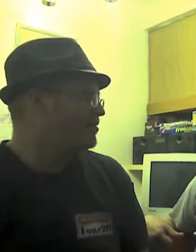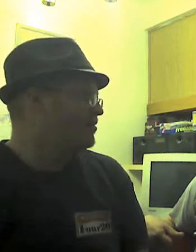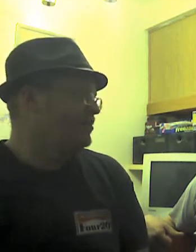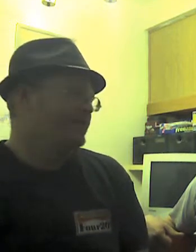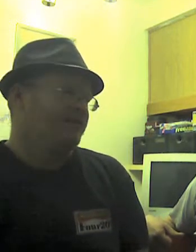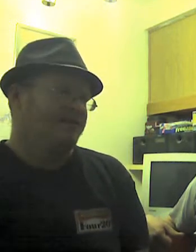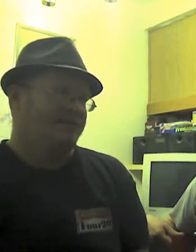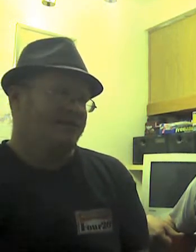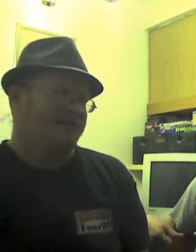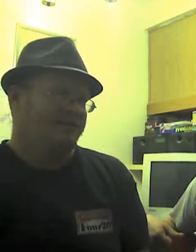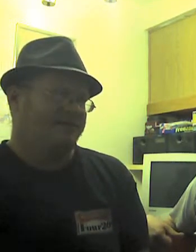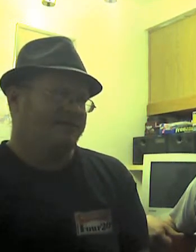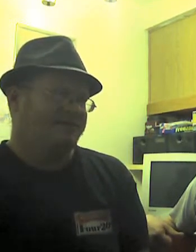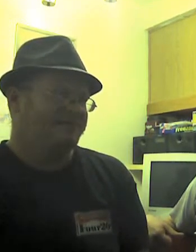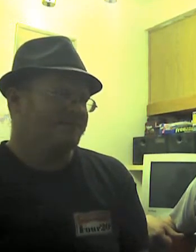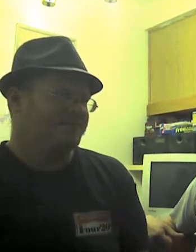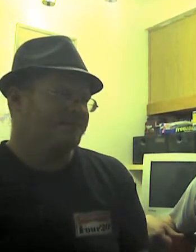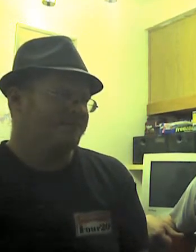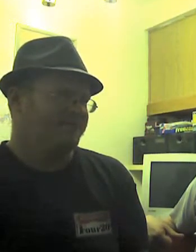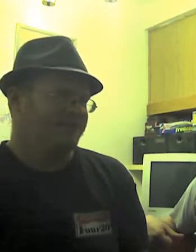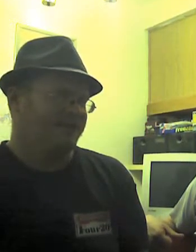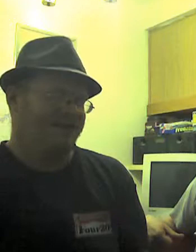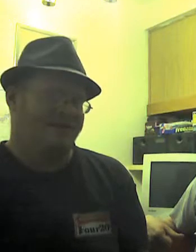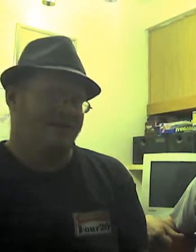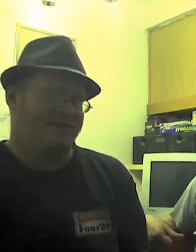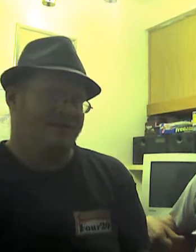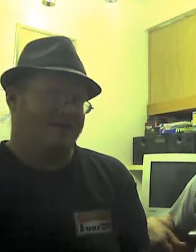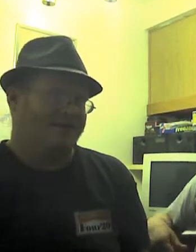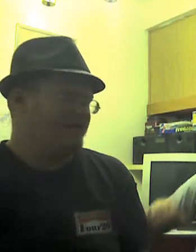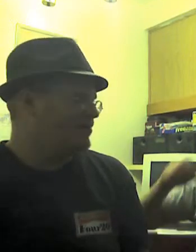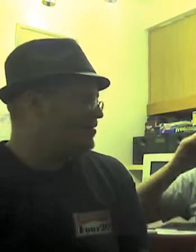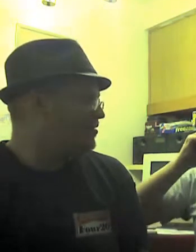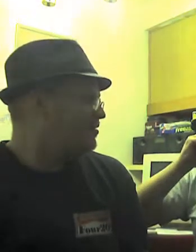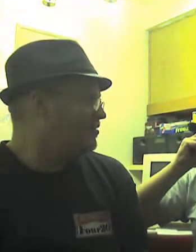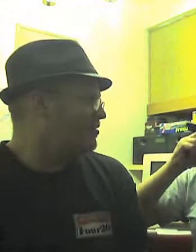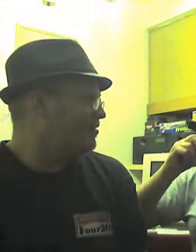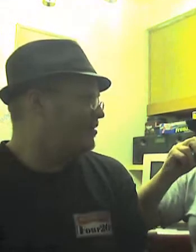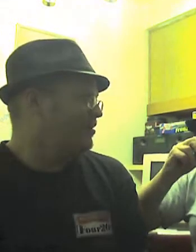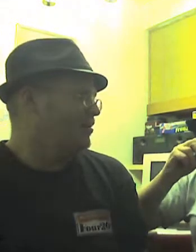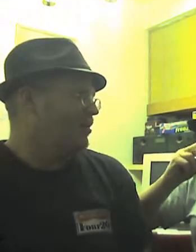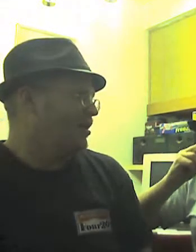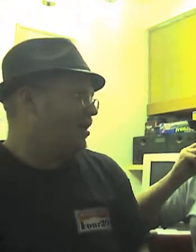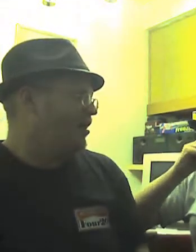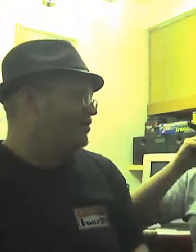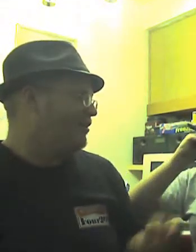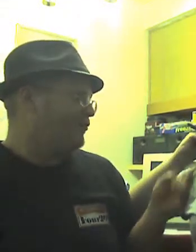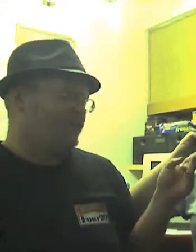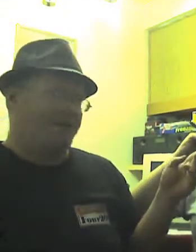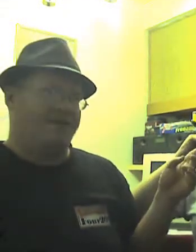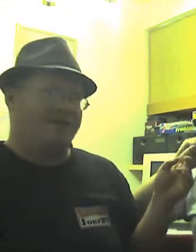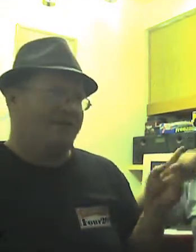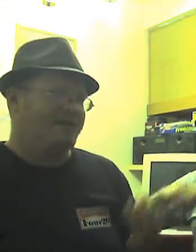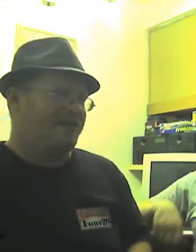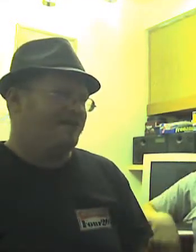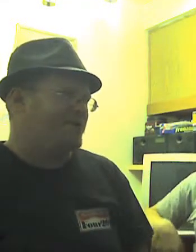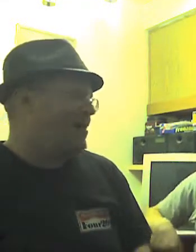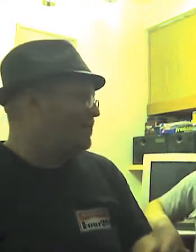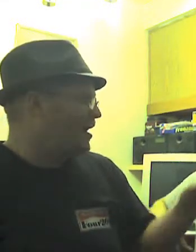going to be thinking on that, but he told me I had to get new Peepers first. Uh, definitely. Her lens keeps popping